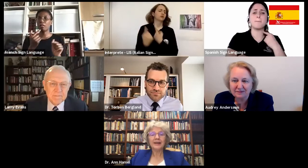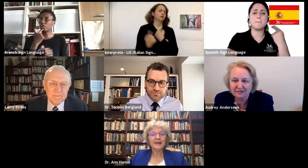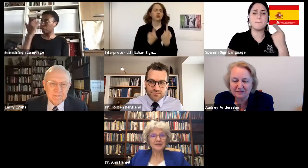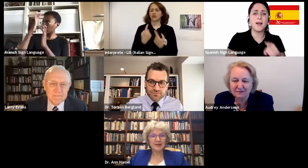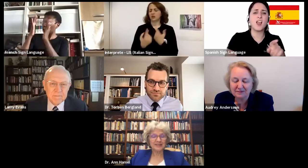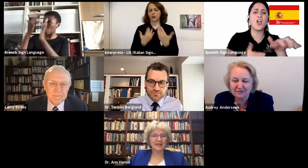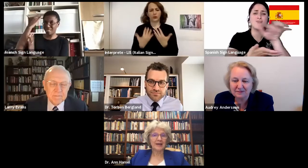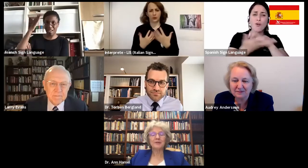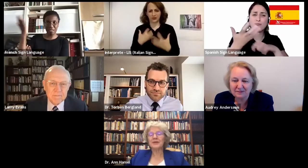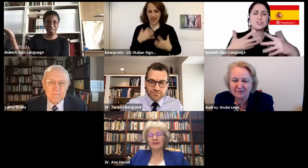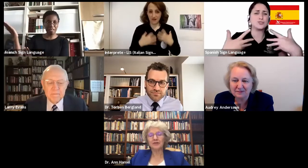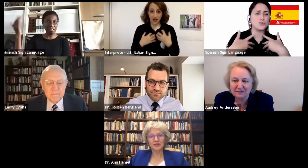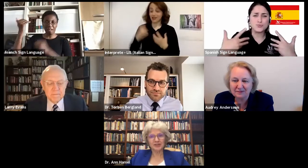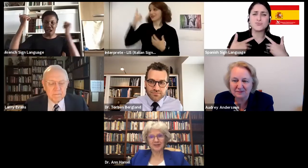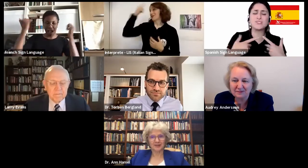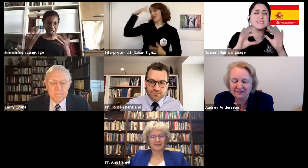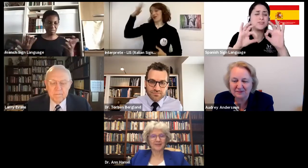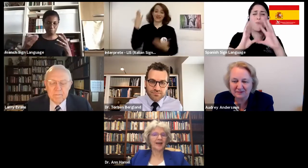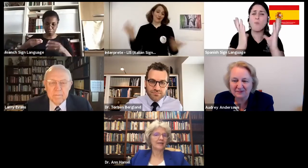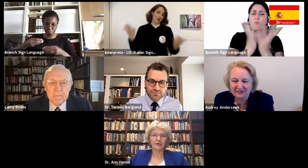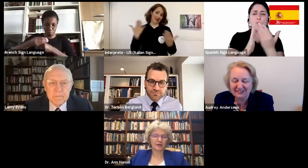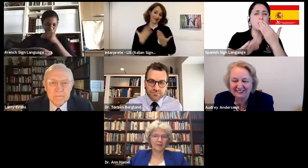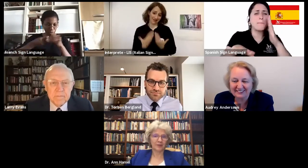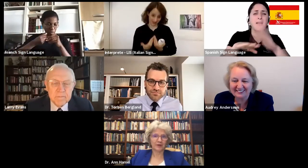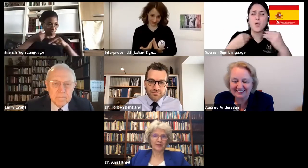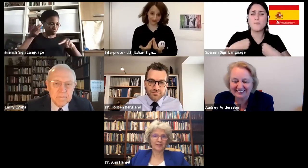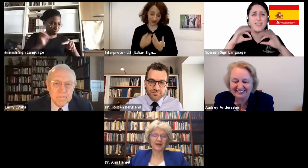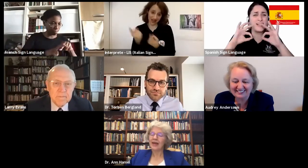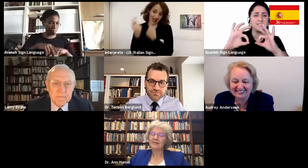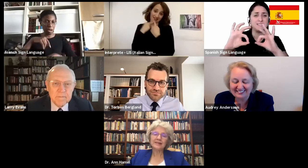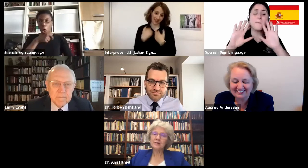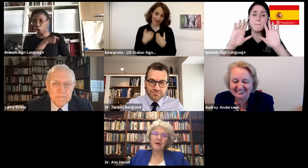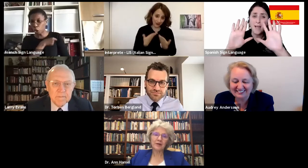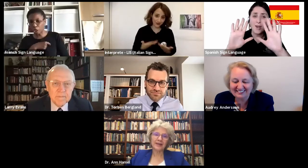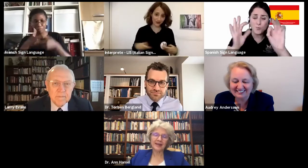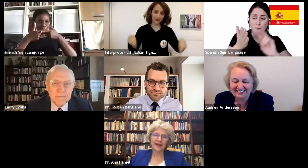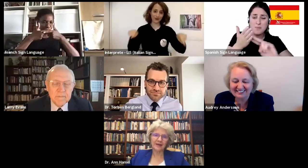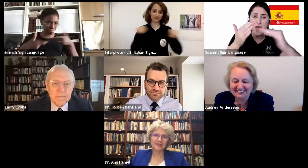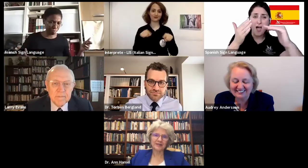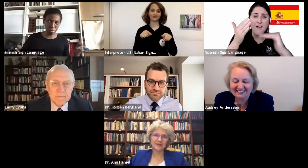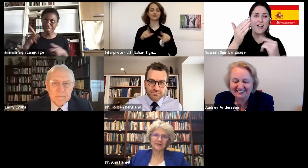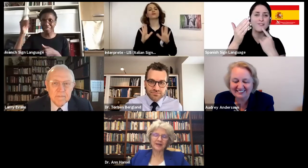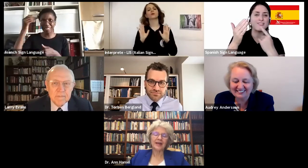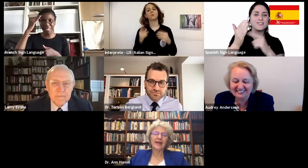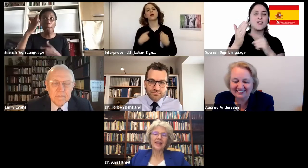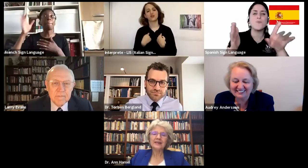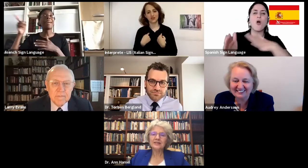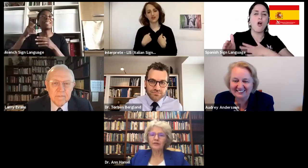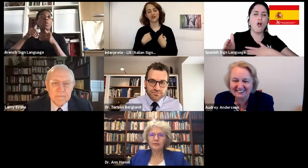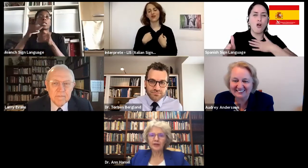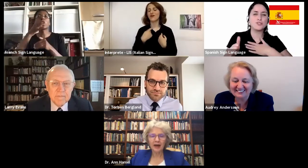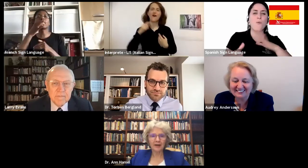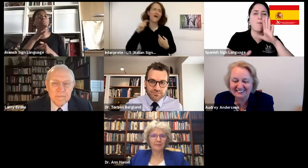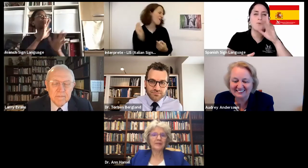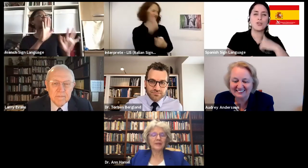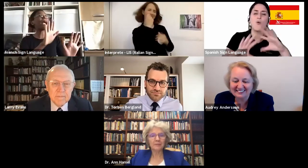But he goes on to say, but be of good cheer. I have overcome the world. And that's the part we can hang on to. He has